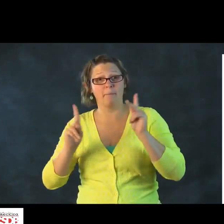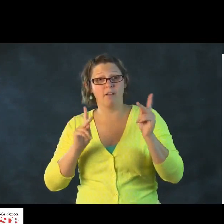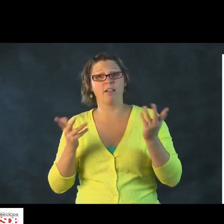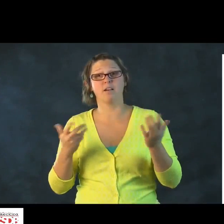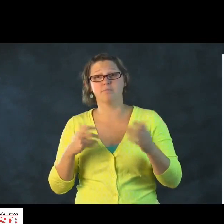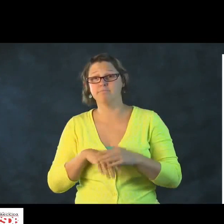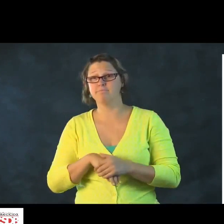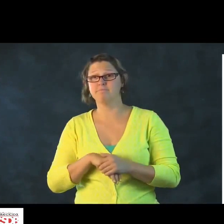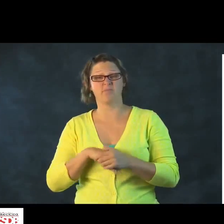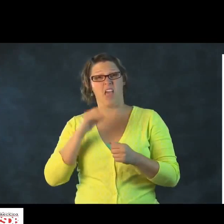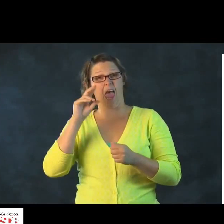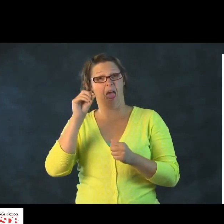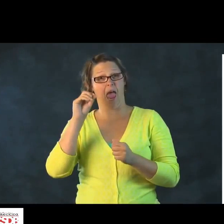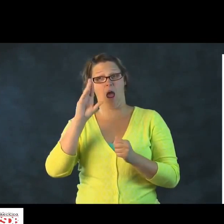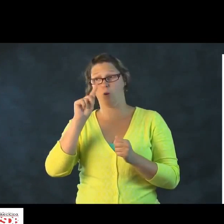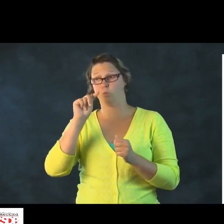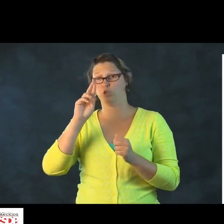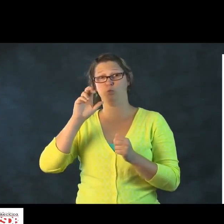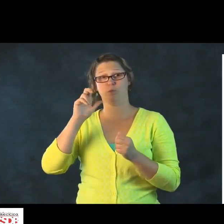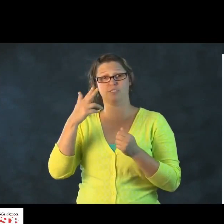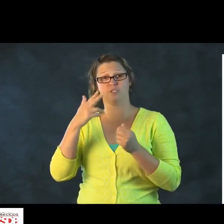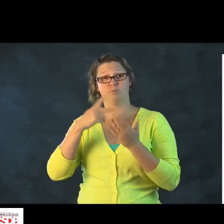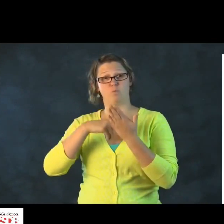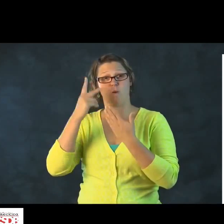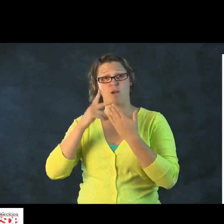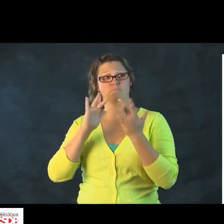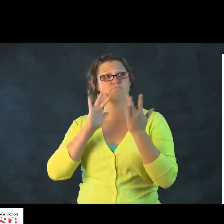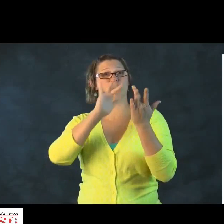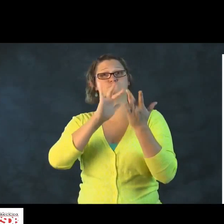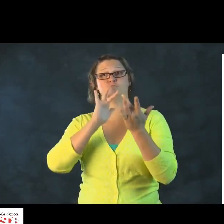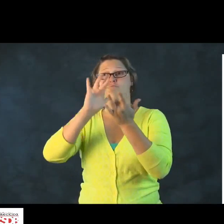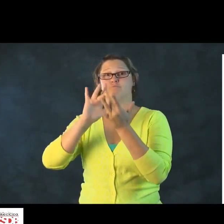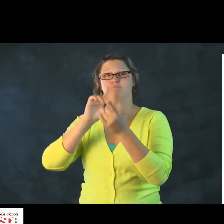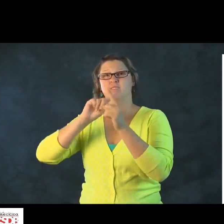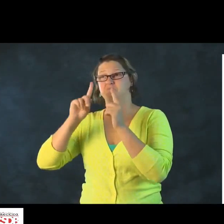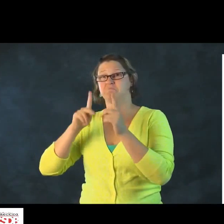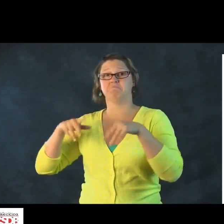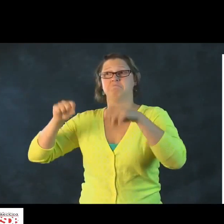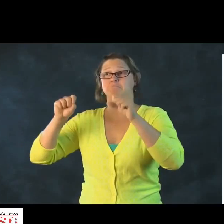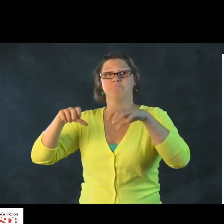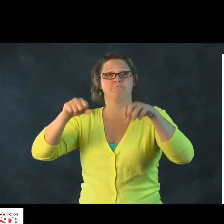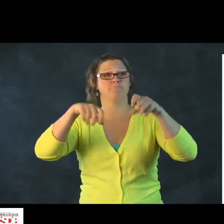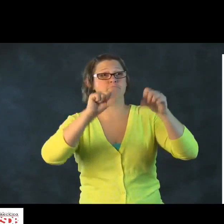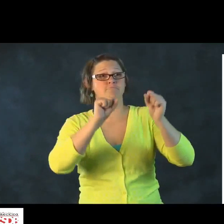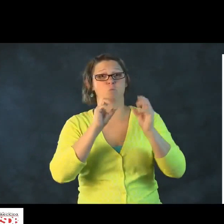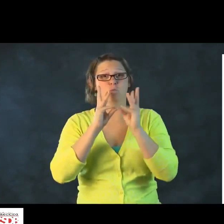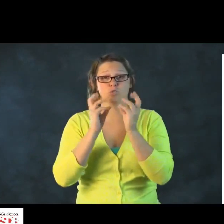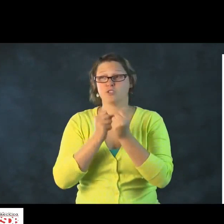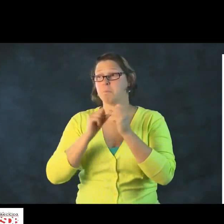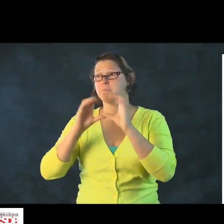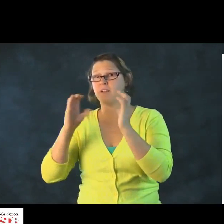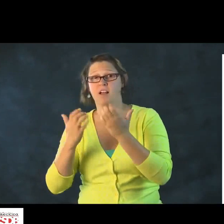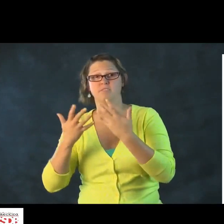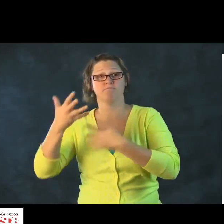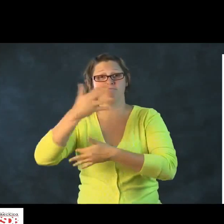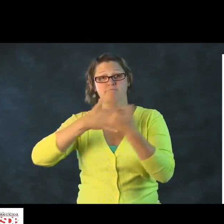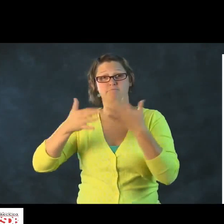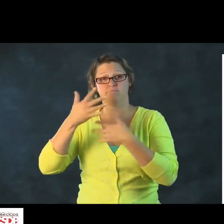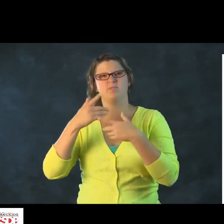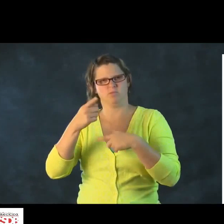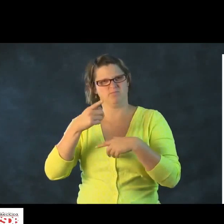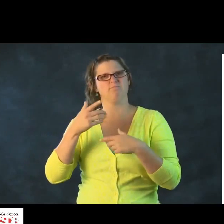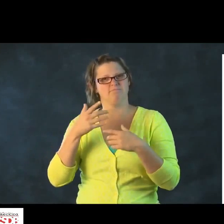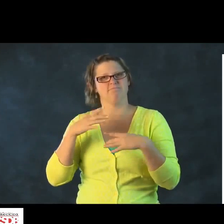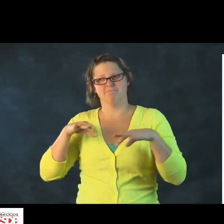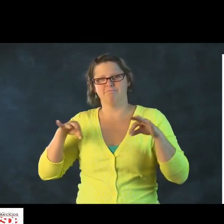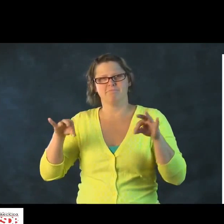You could meet different people. You can take advantage of the outreach program. You can take